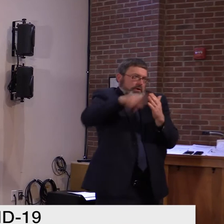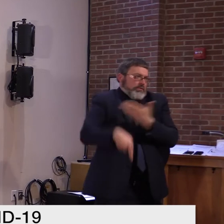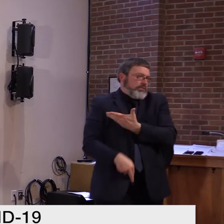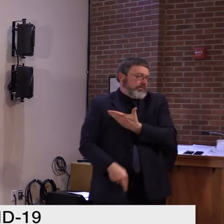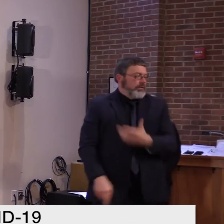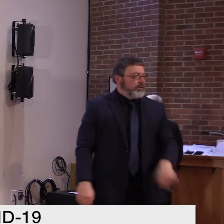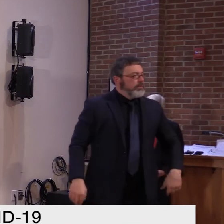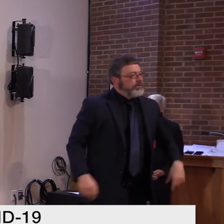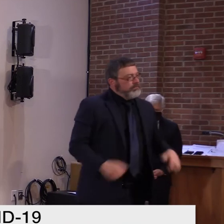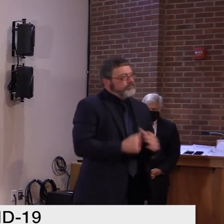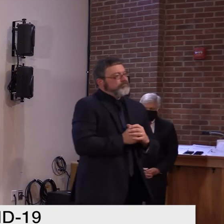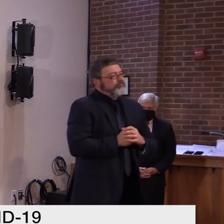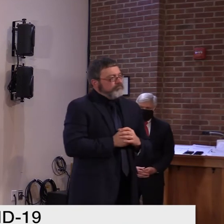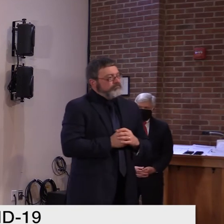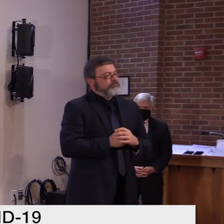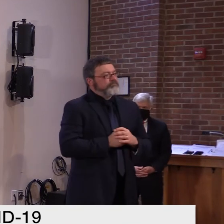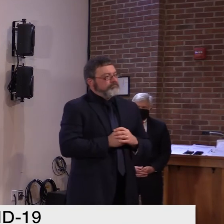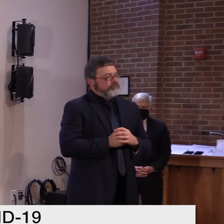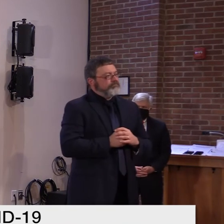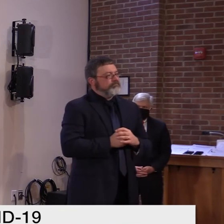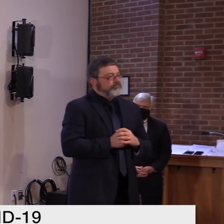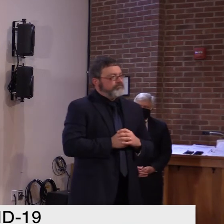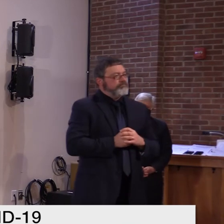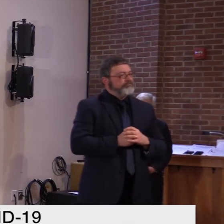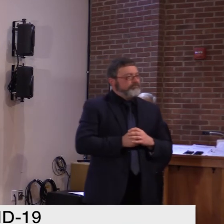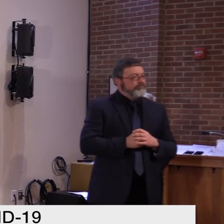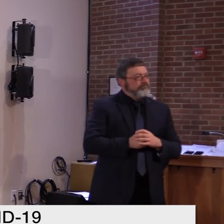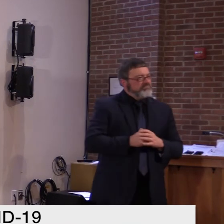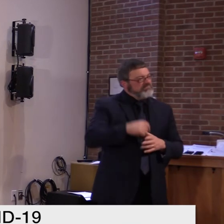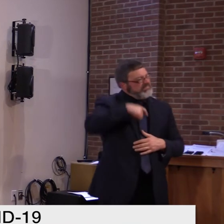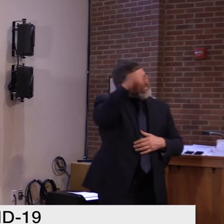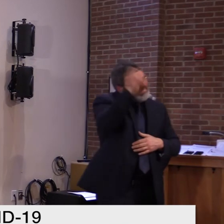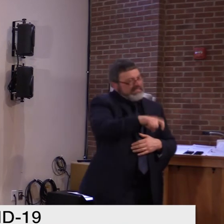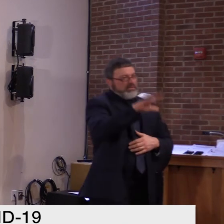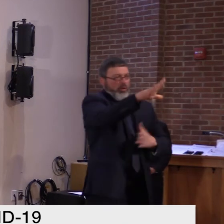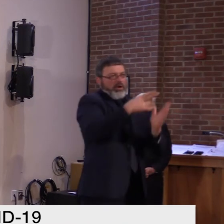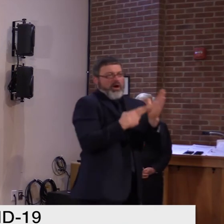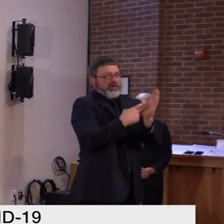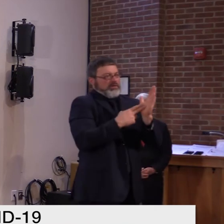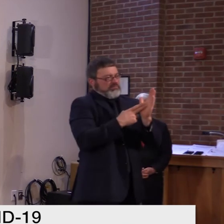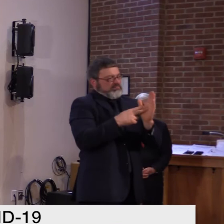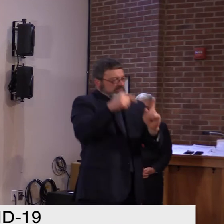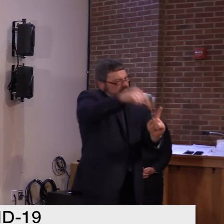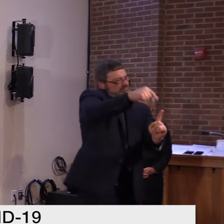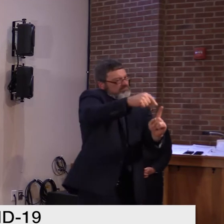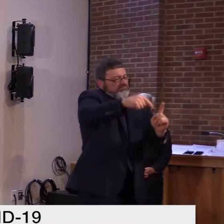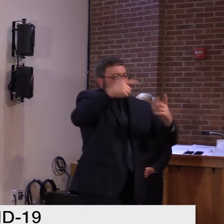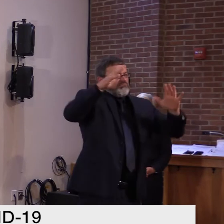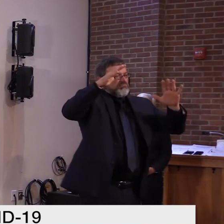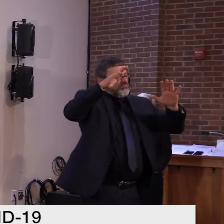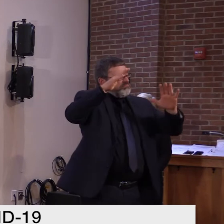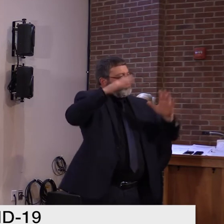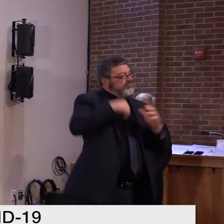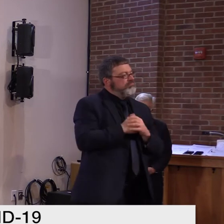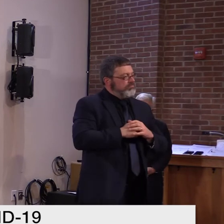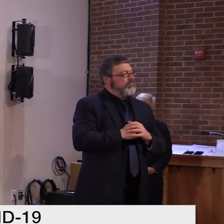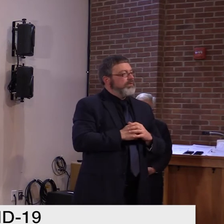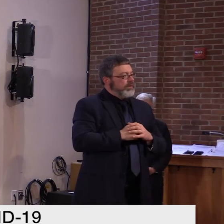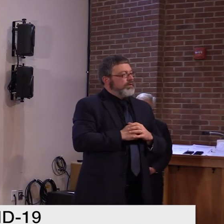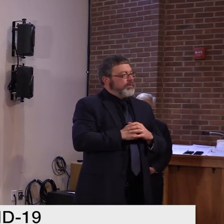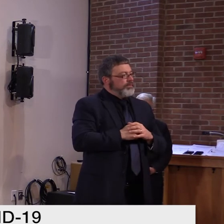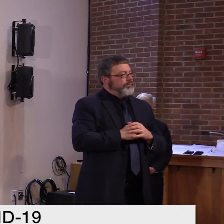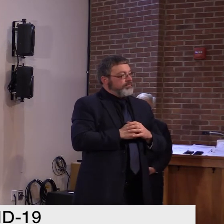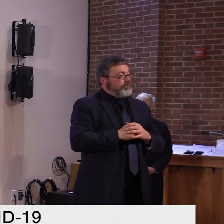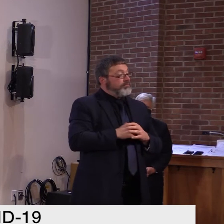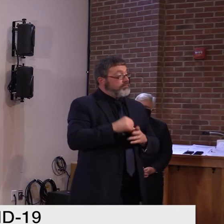so just be, just be honest. I, they, I'm sure they'll do it. Uh, I'm sure that they, uh, will do the right thing. Uh, because again,